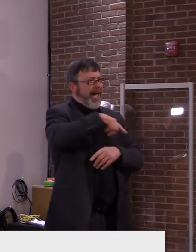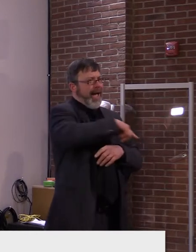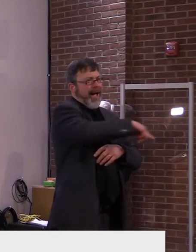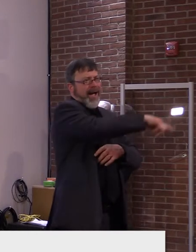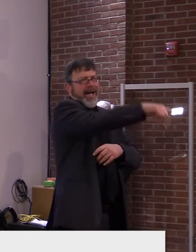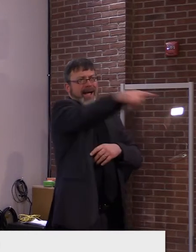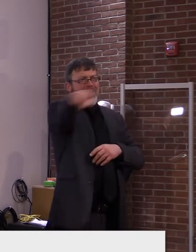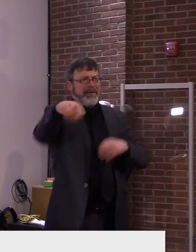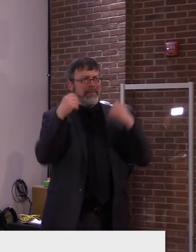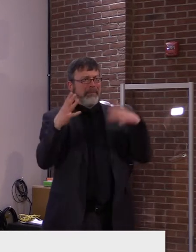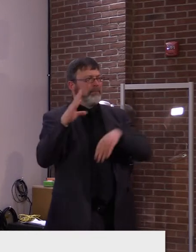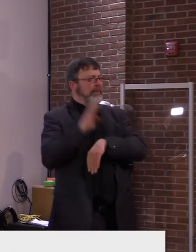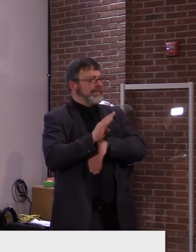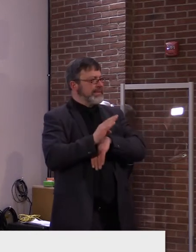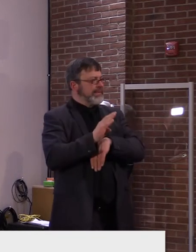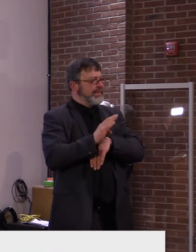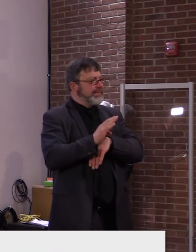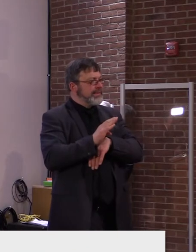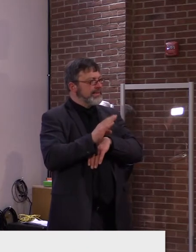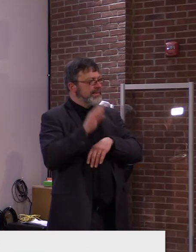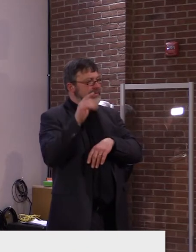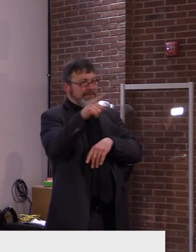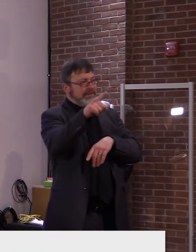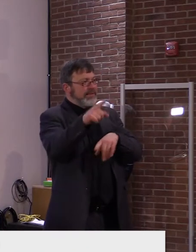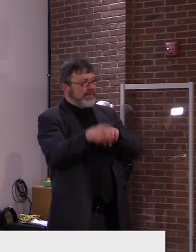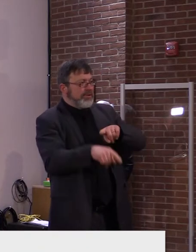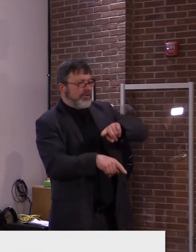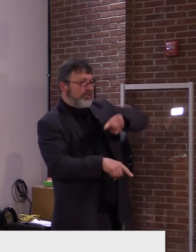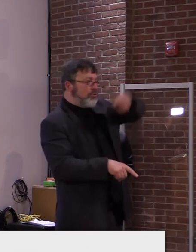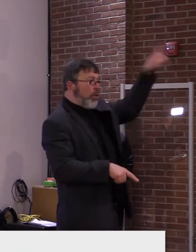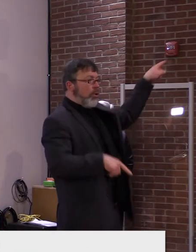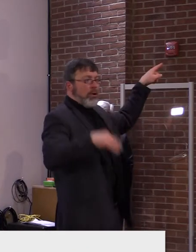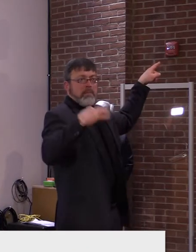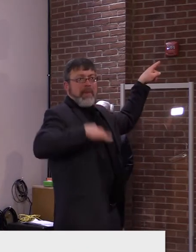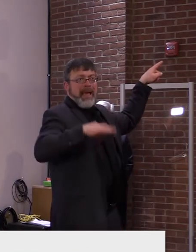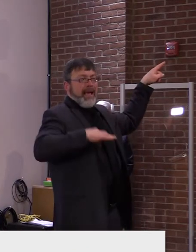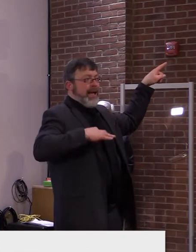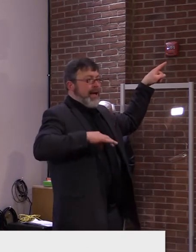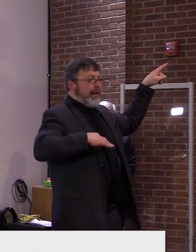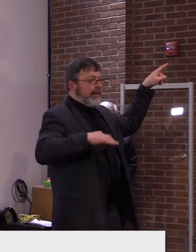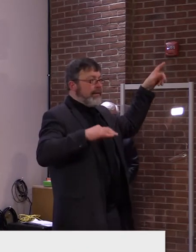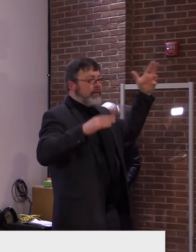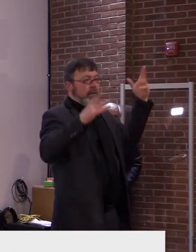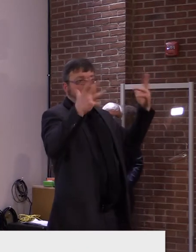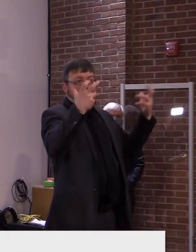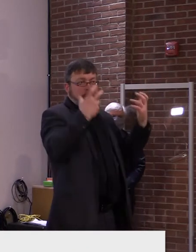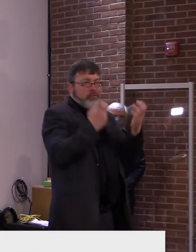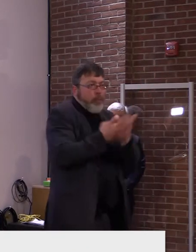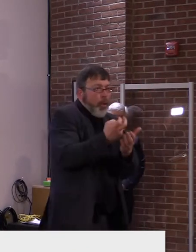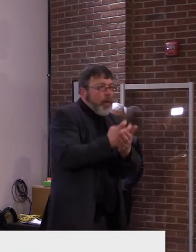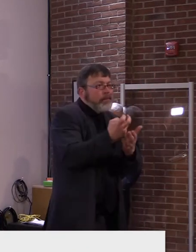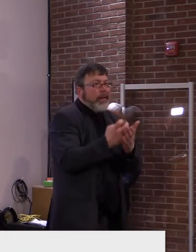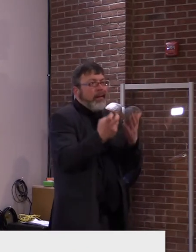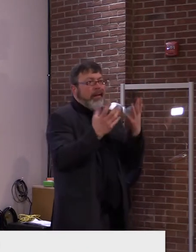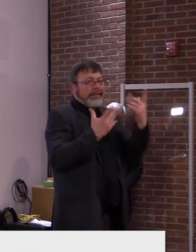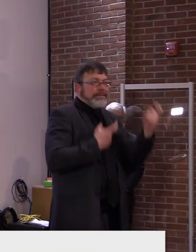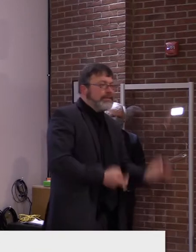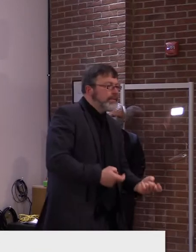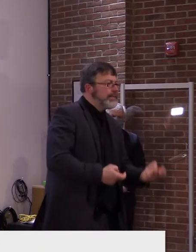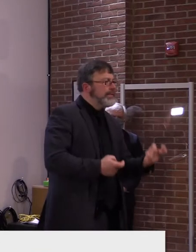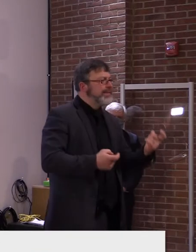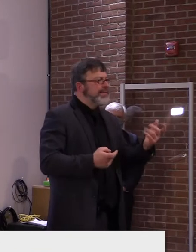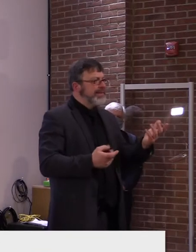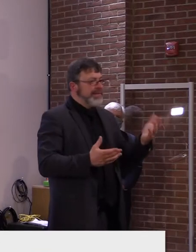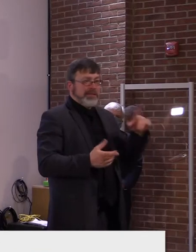travel, uh, to visit, let's say, go to Maine, uh, maybe do some snowmobiling or do whatever they want to do. They can travel and come back